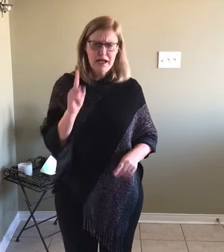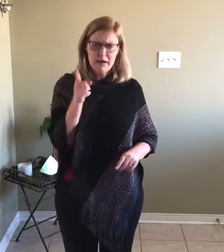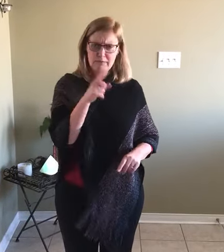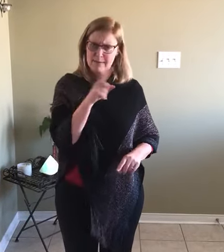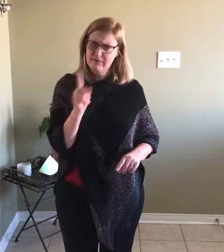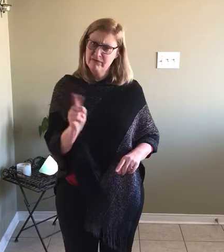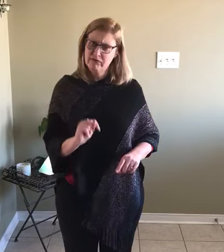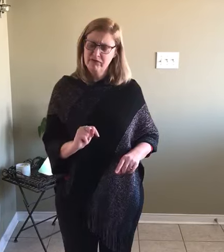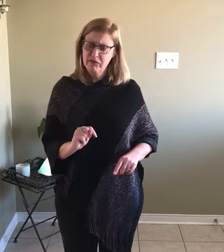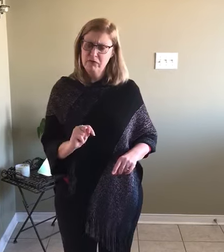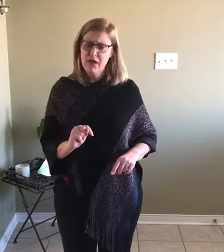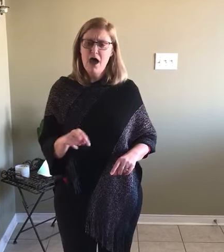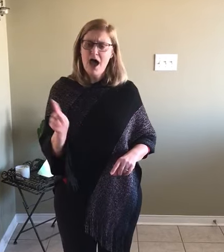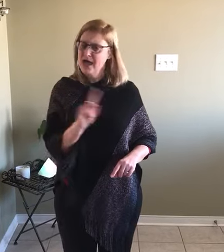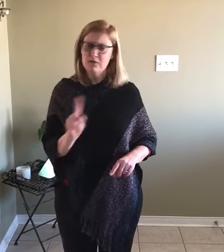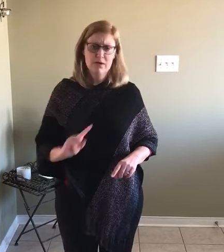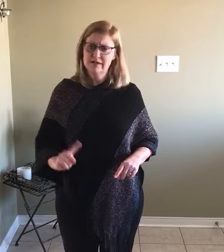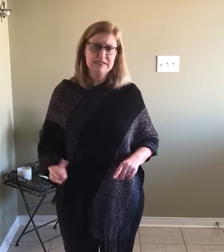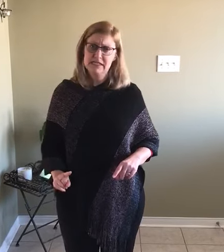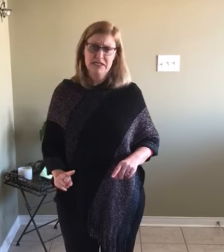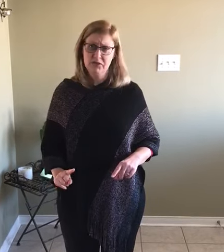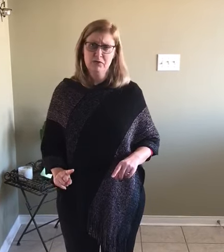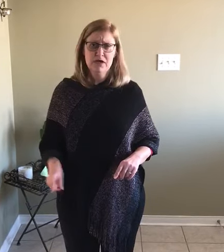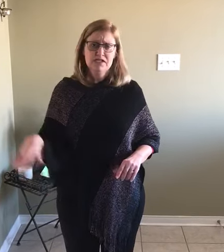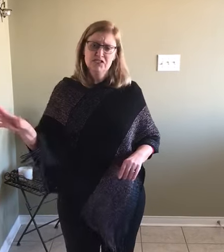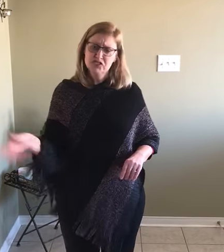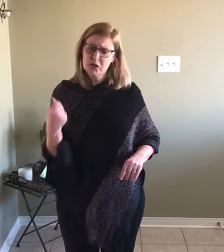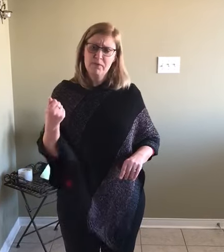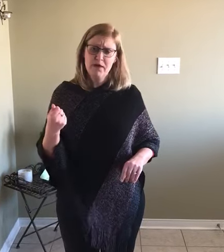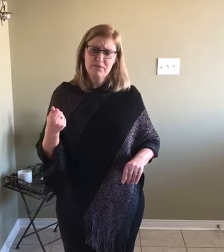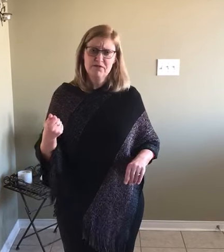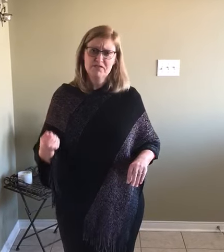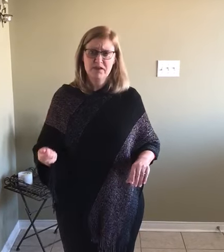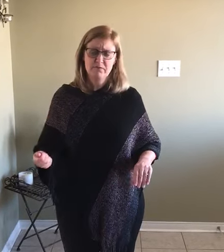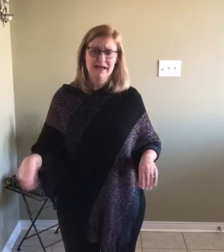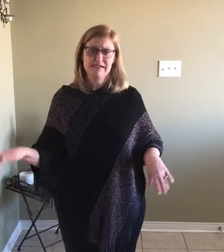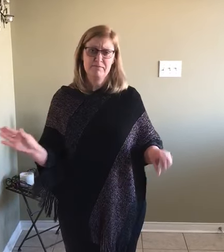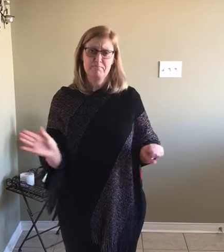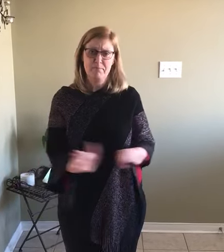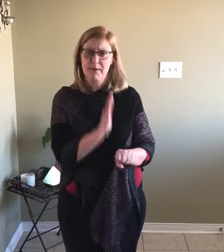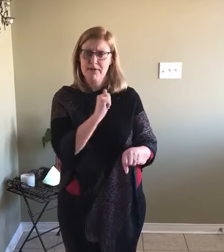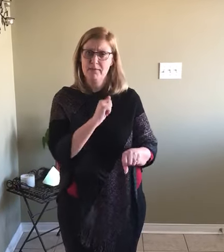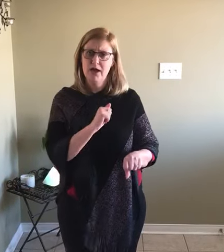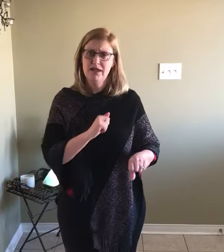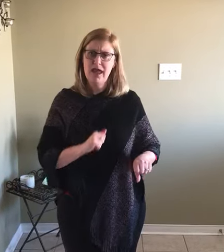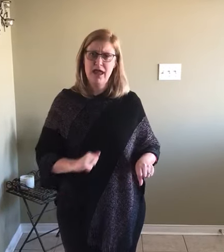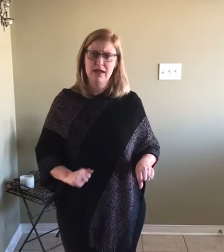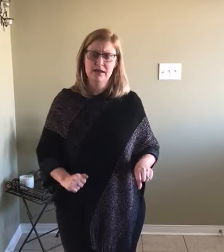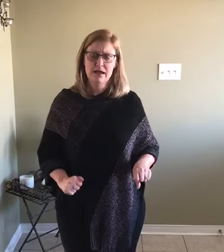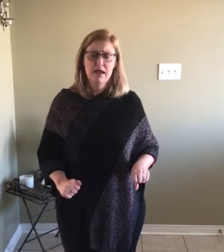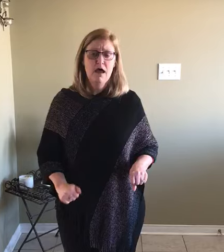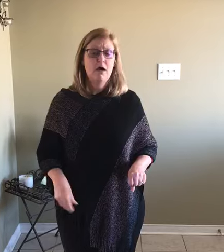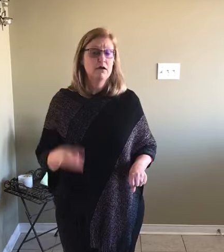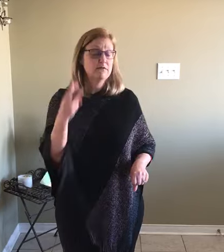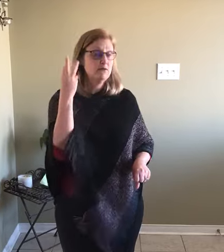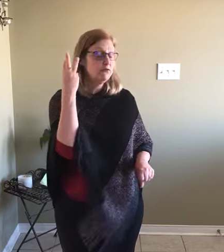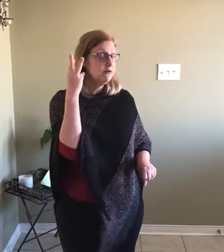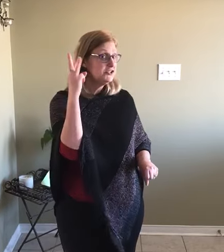Little Rabbit Foo-Foo, I don't want to see you scooping up those field mice and bopping them on the head. I'll give you three